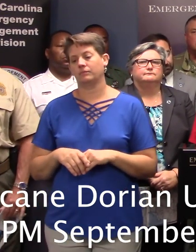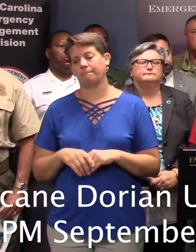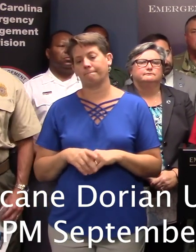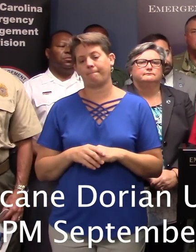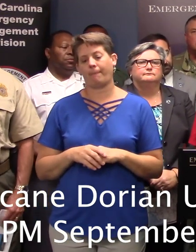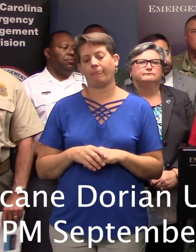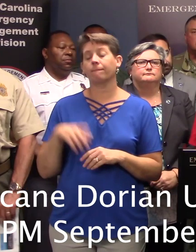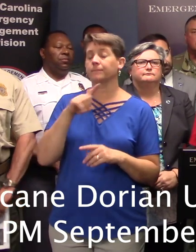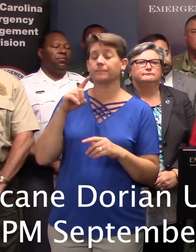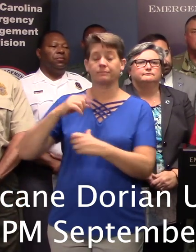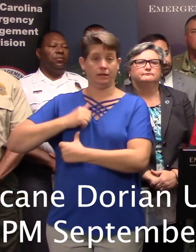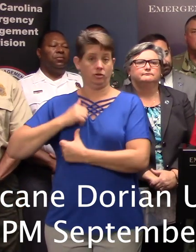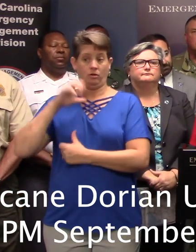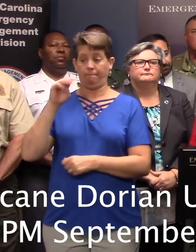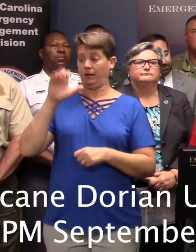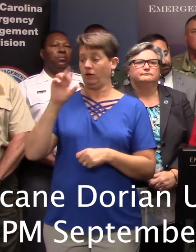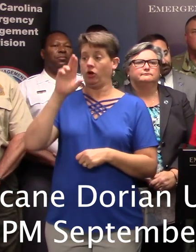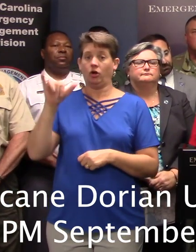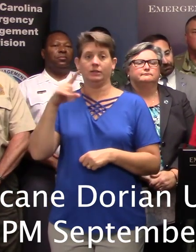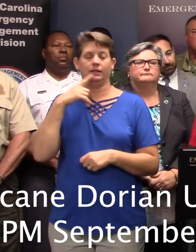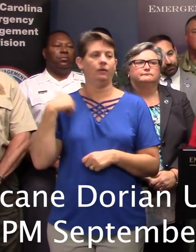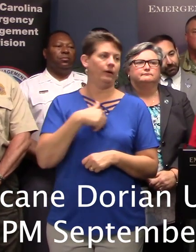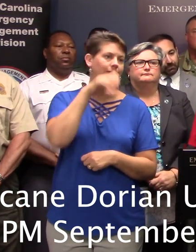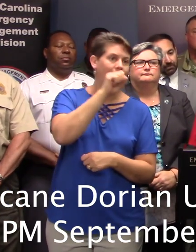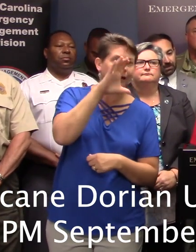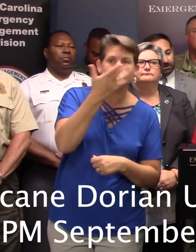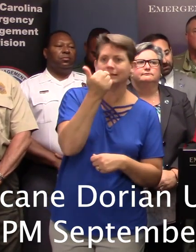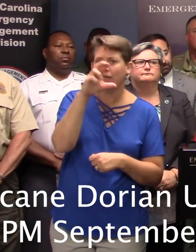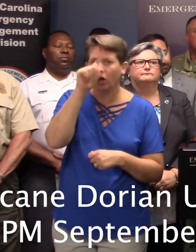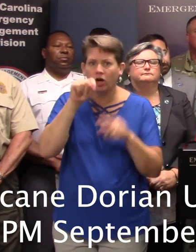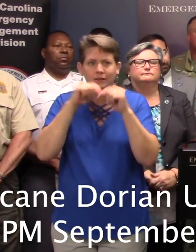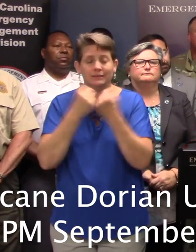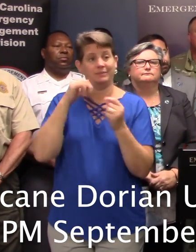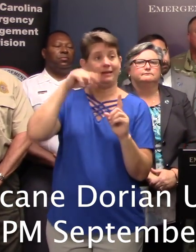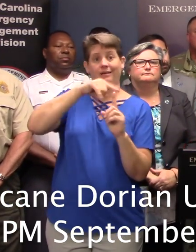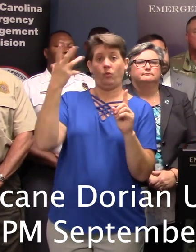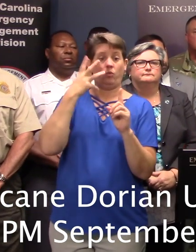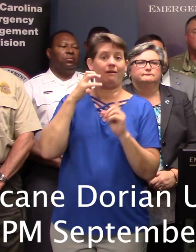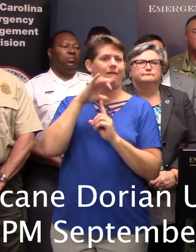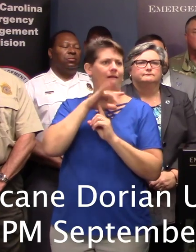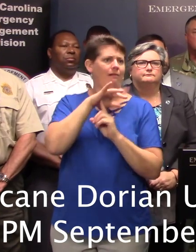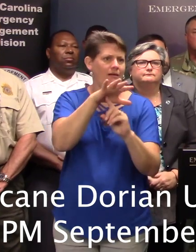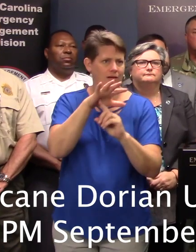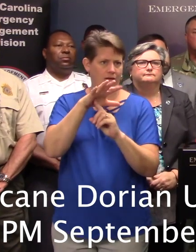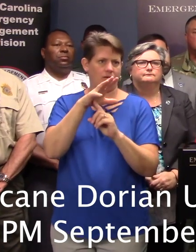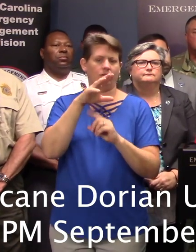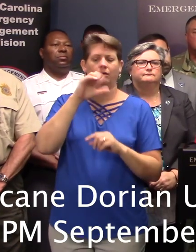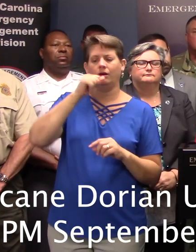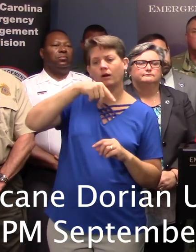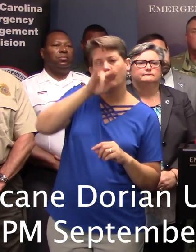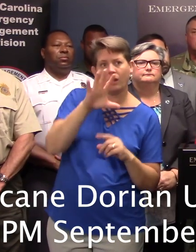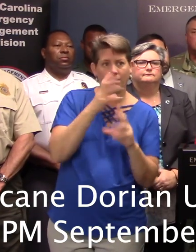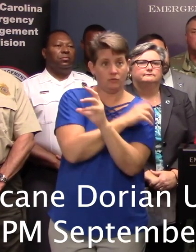As General McCarty mentioned, we have SE Heart teams, those are helicopter aquatic rescue teams available.